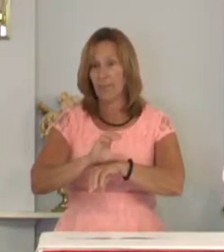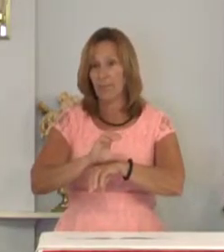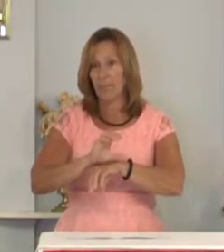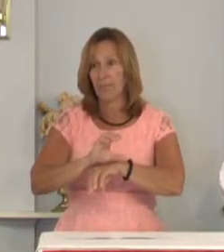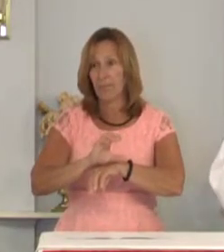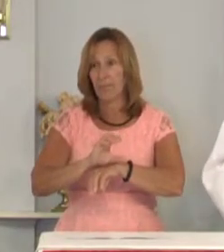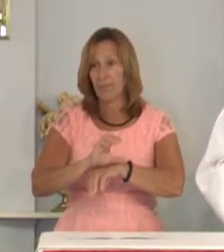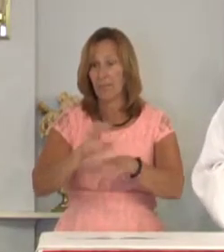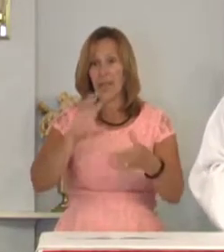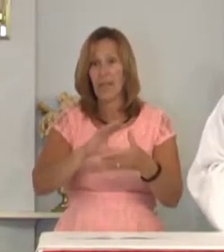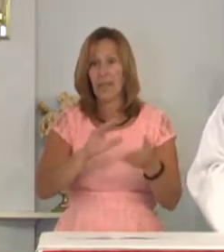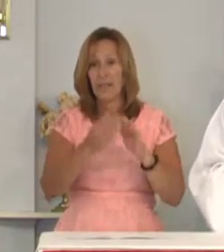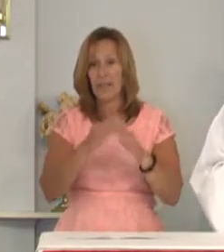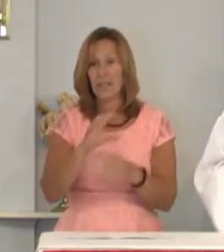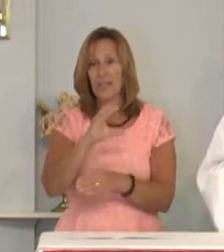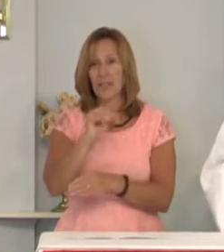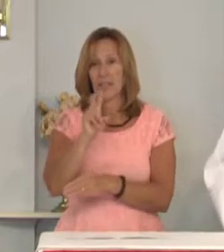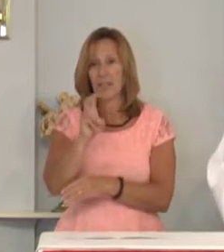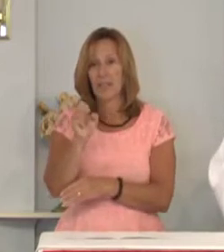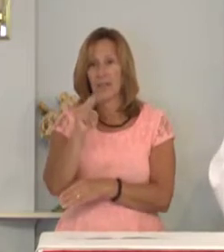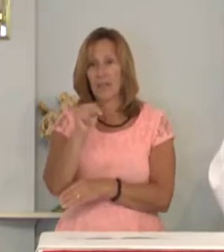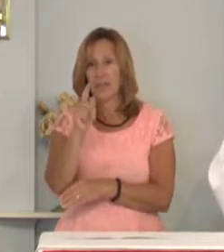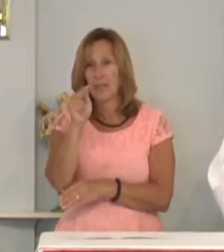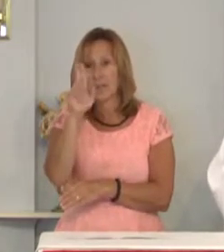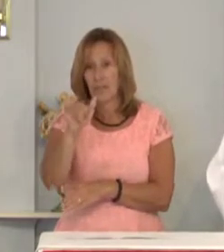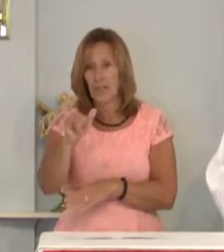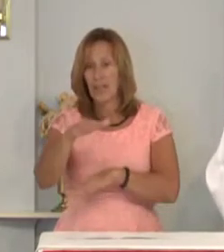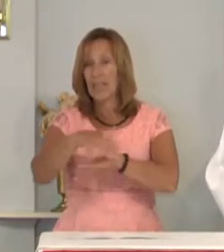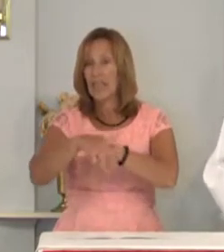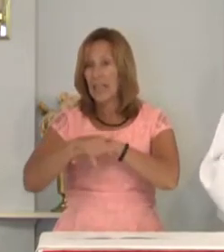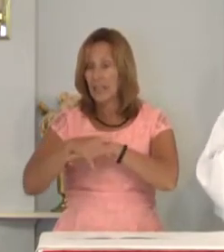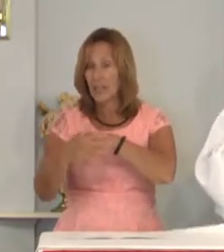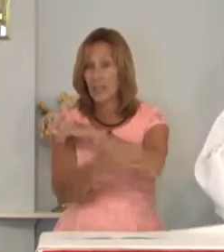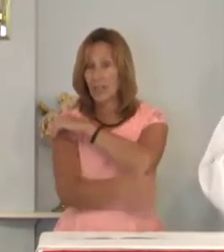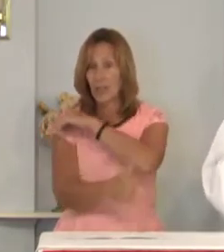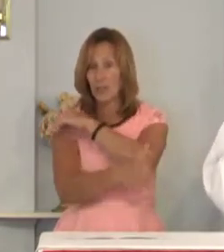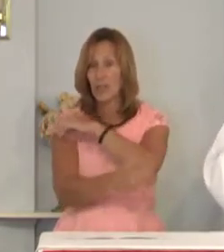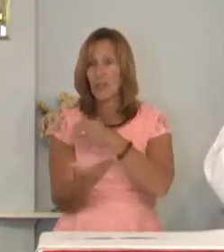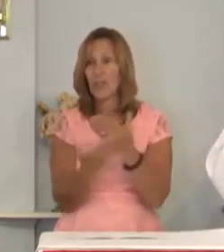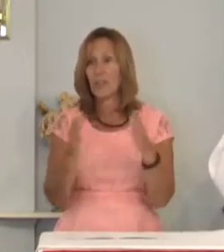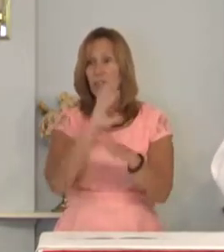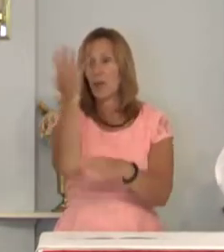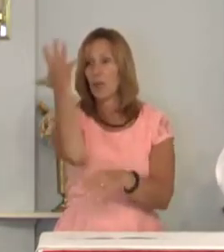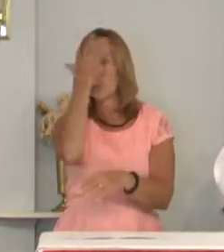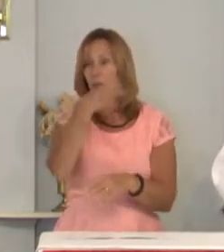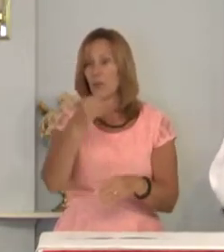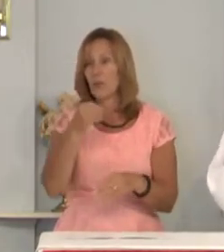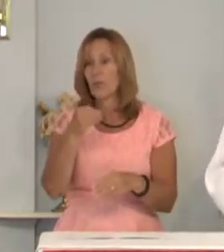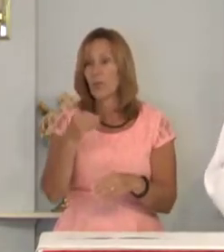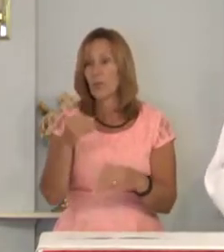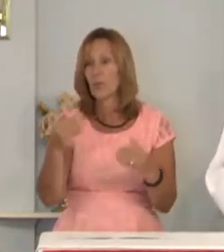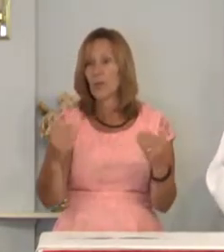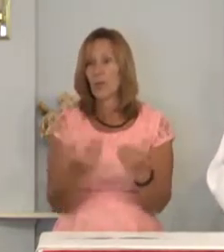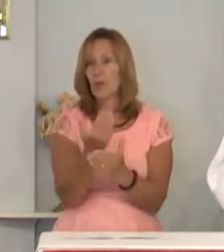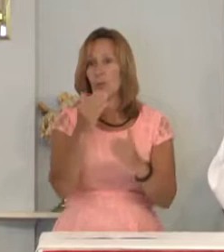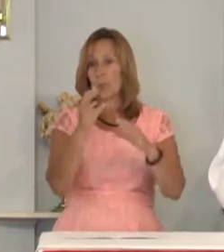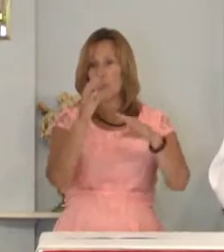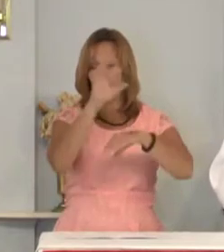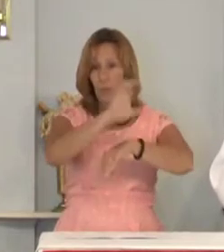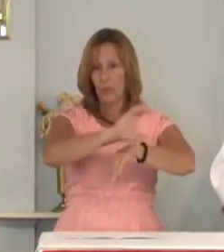In the city of Coventry in England, there is a beautiful modern cathedral.